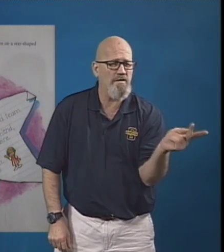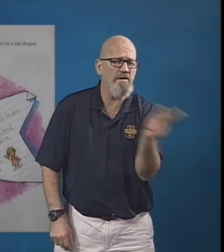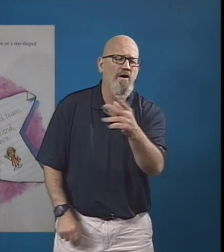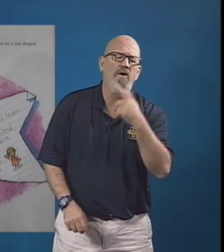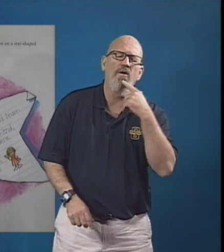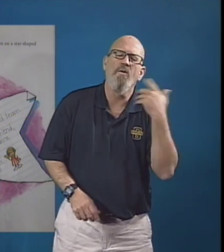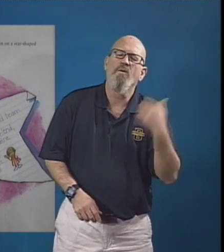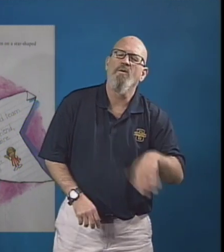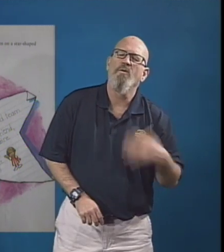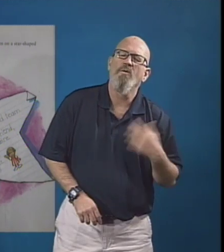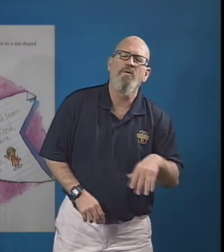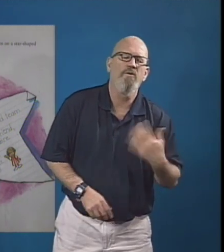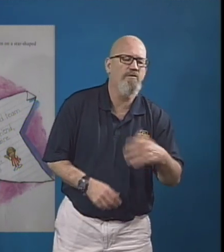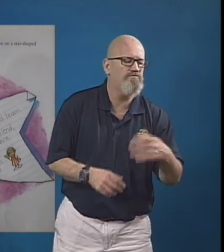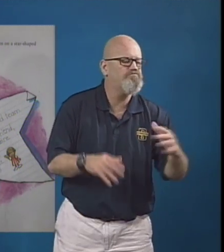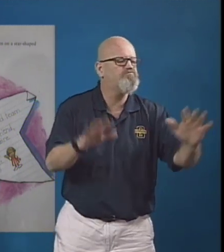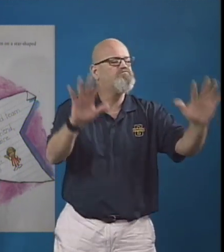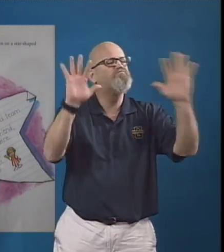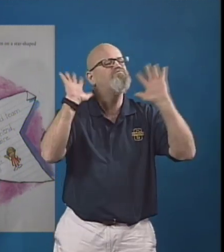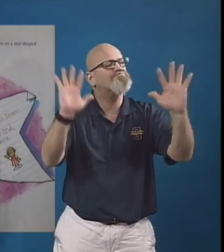and Gloria make a good team.